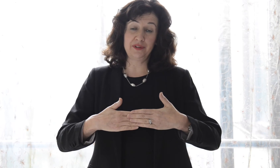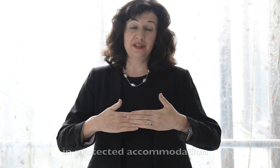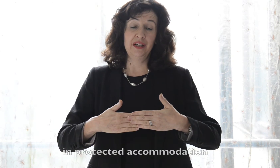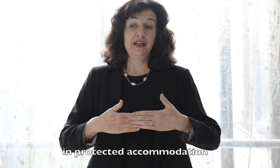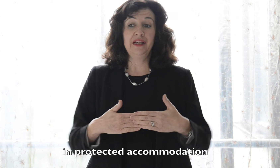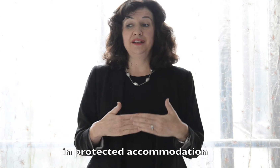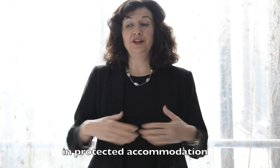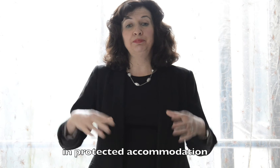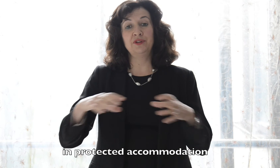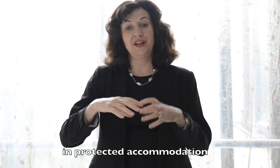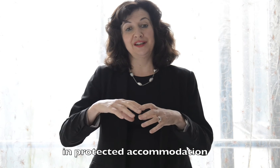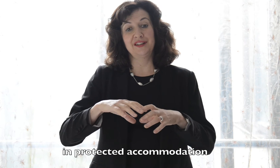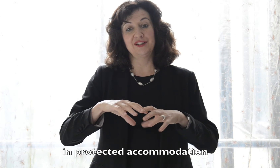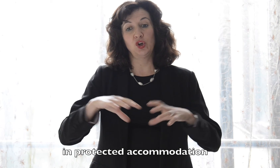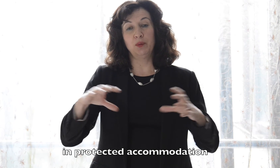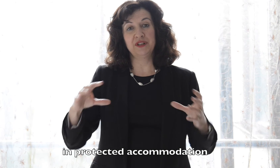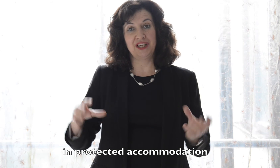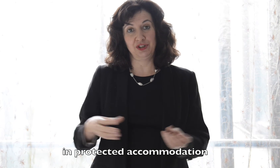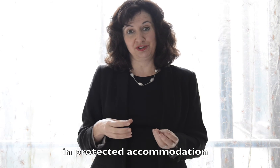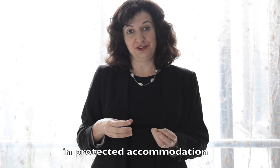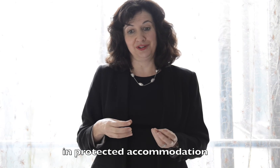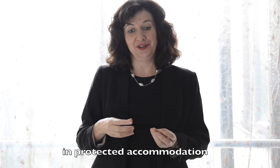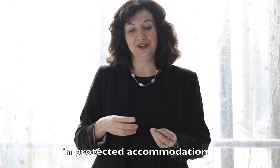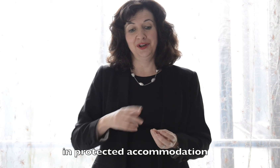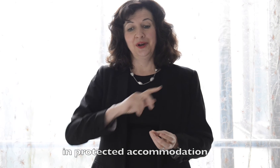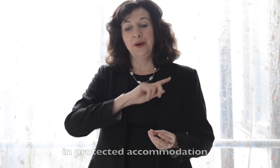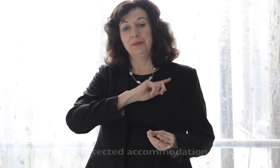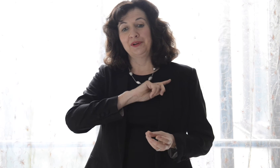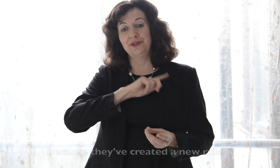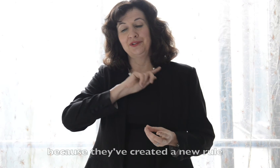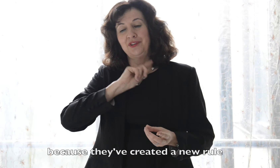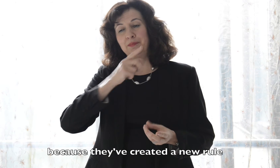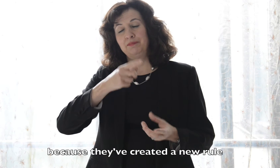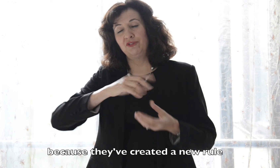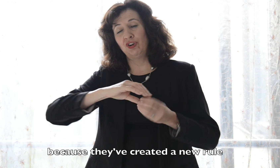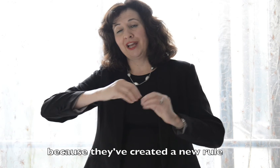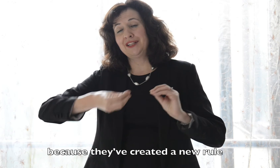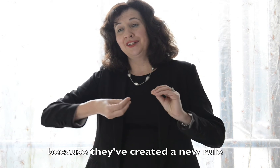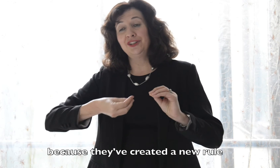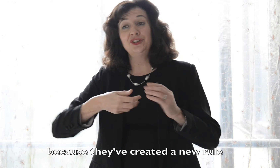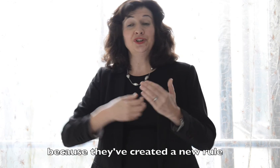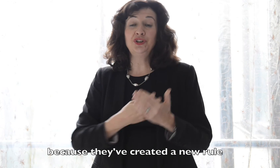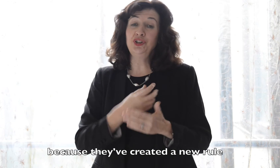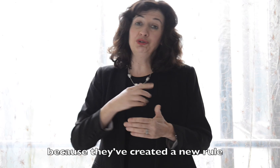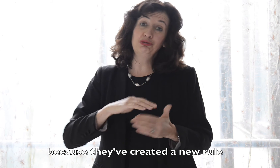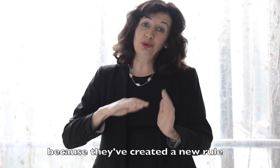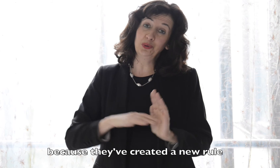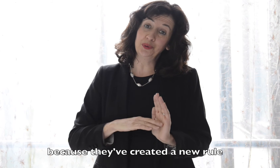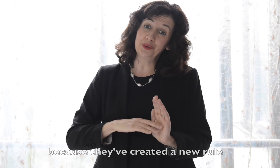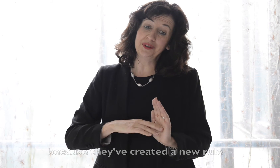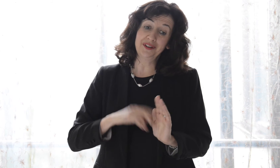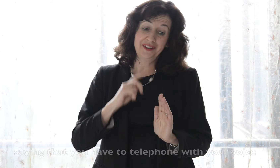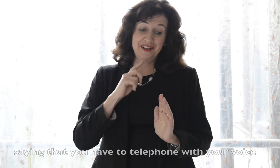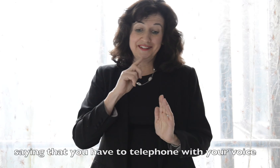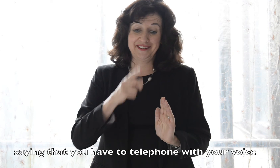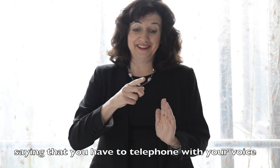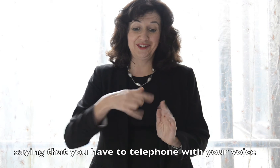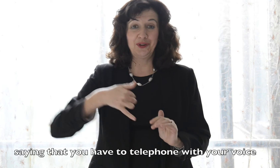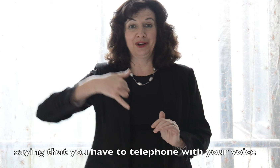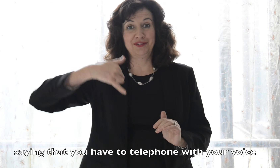in a protected accommodation because they've created a new rule saying that you have